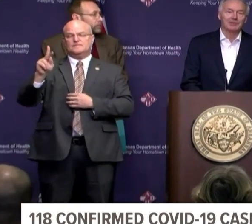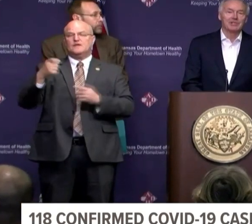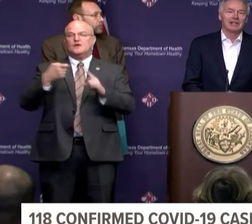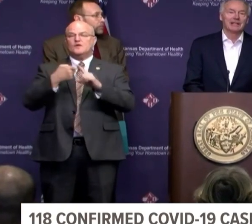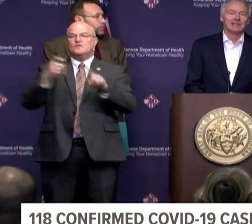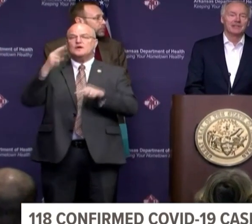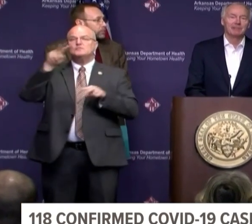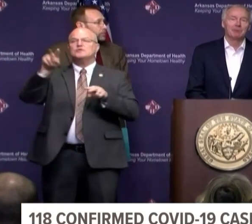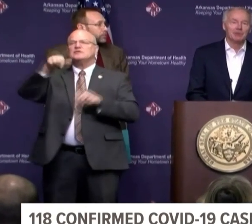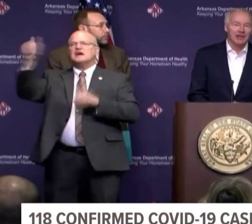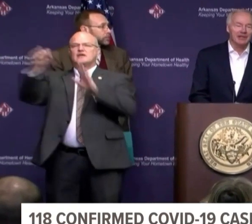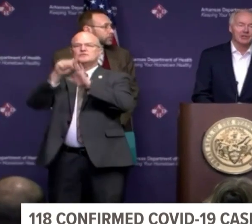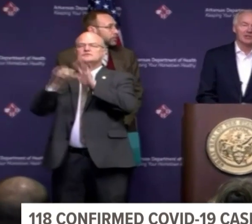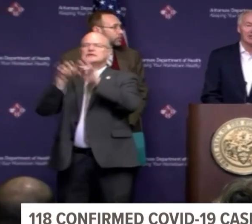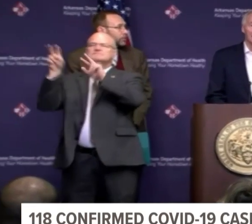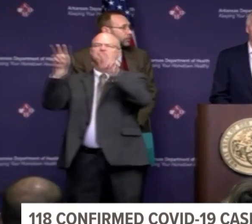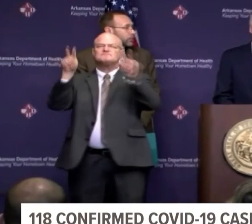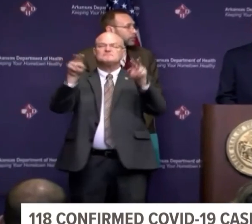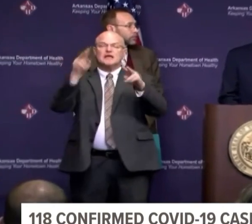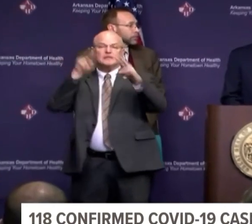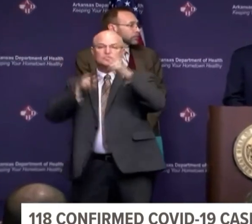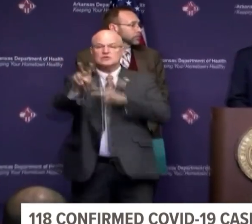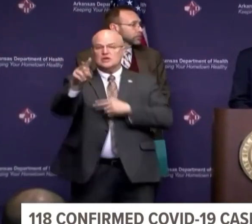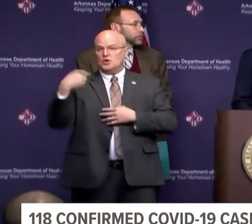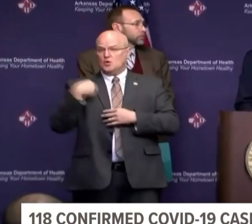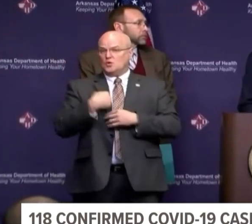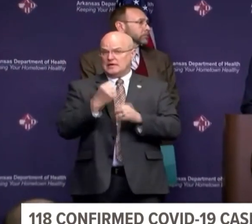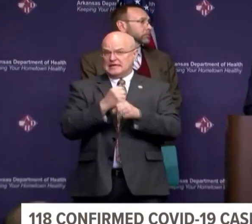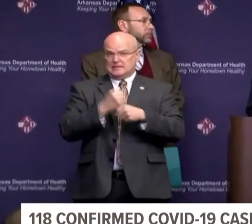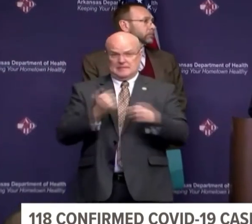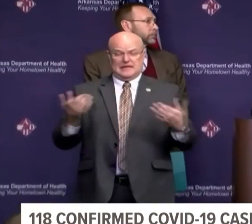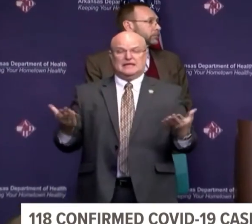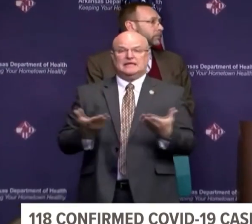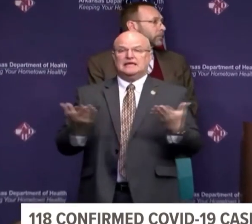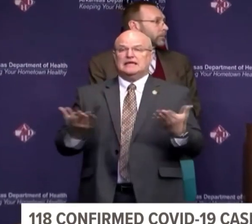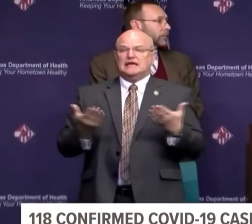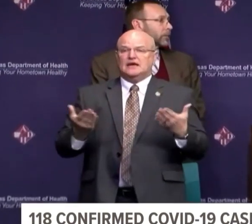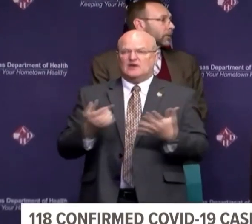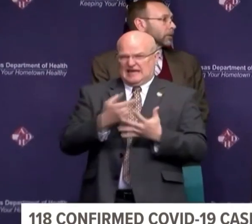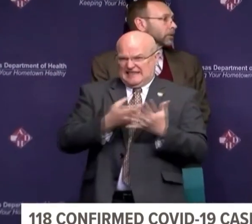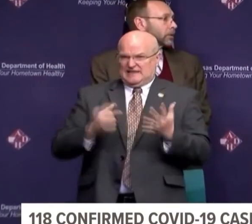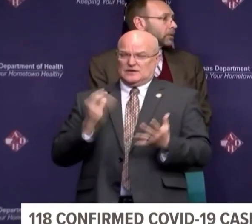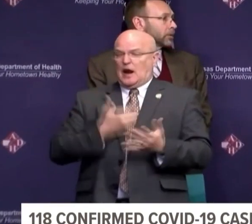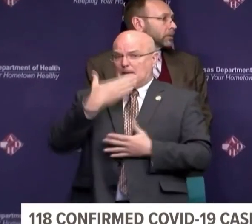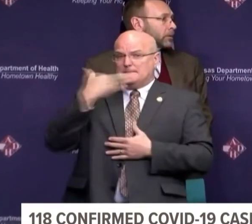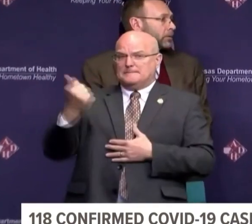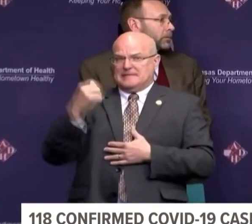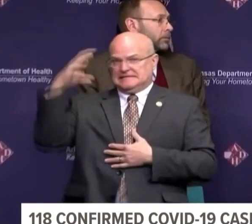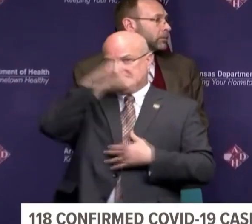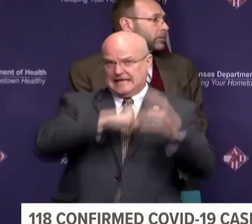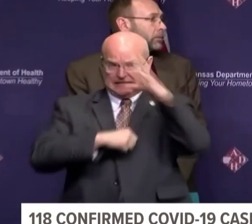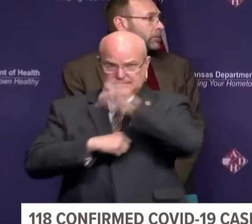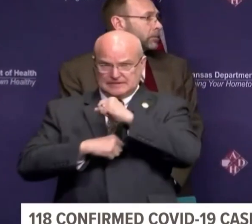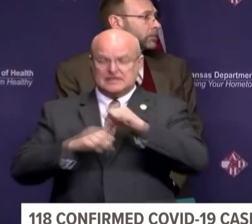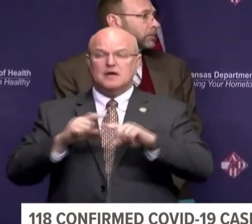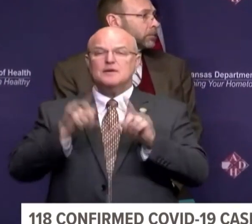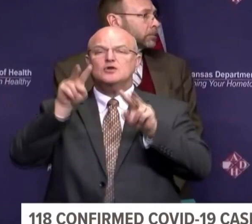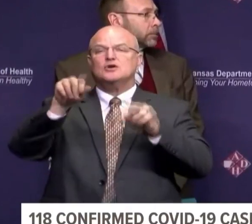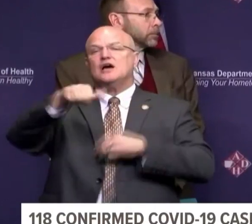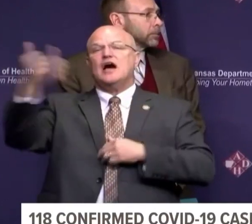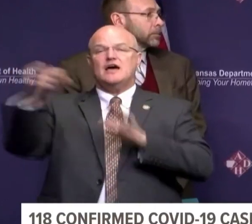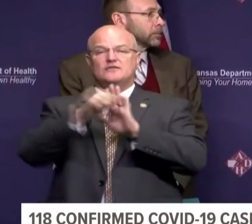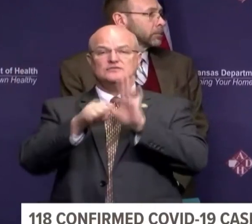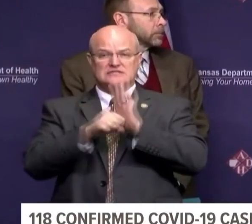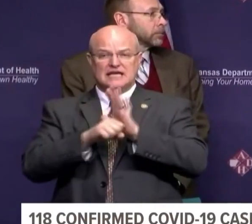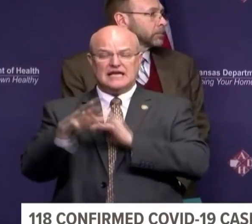looking at other states and projections that we can make here, and these are our best estimates, but looking at other states